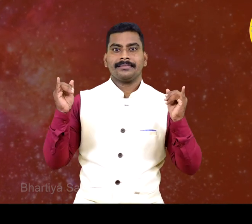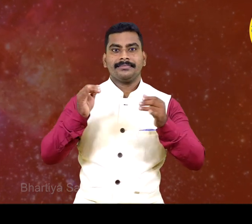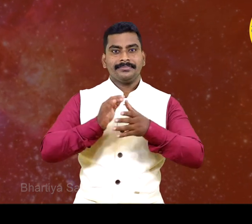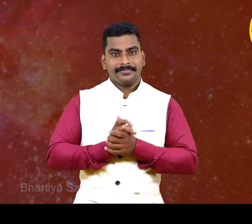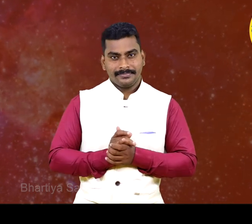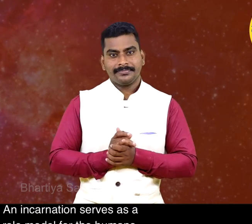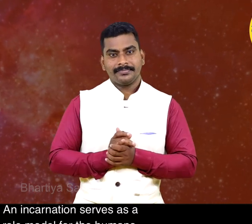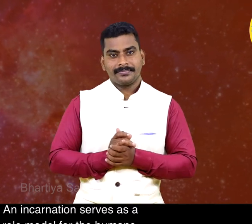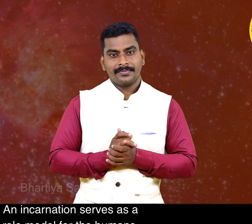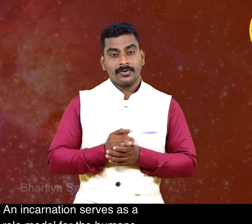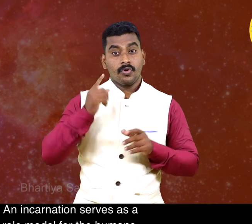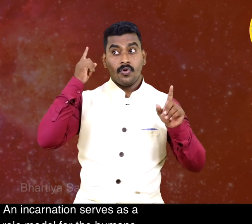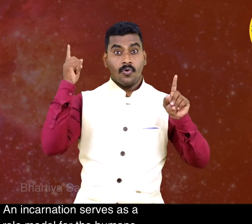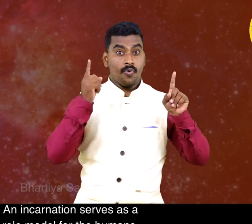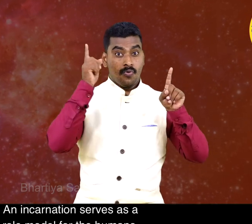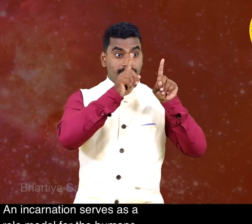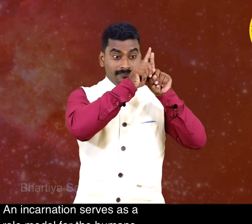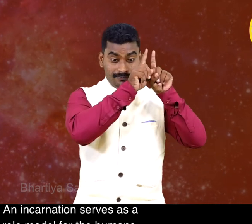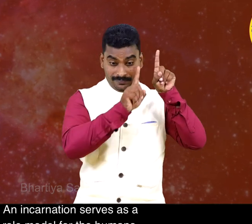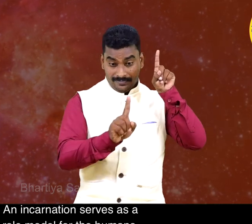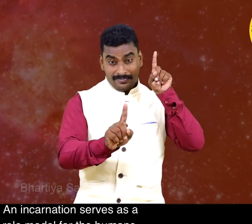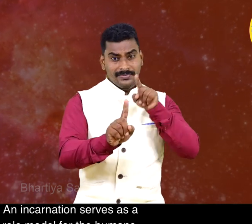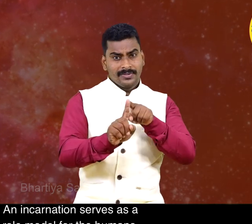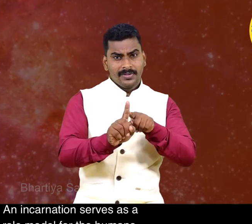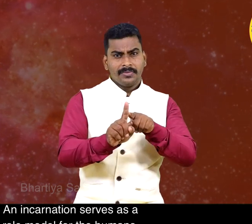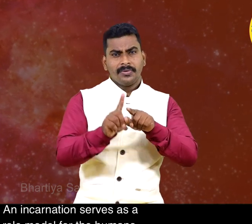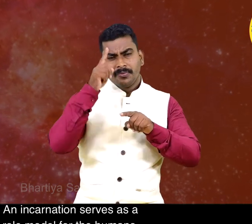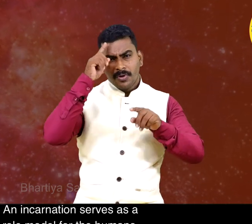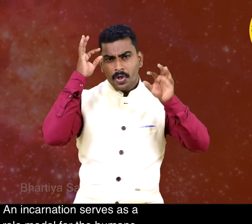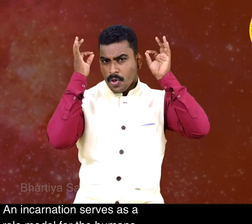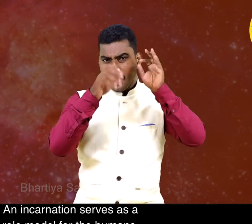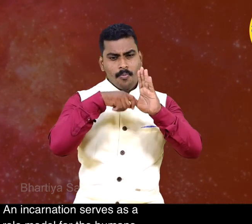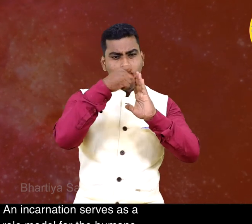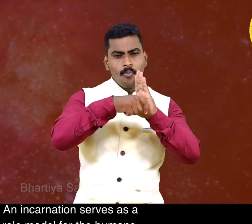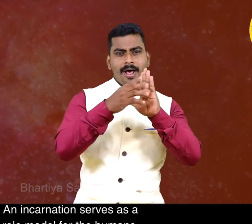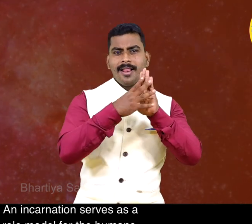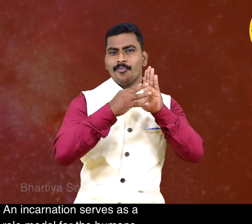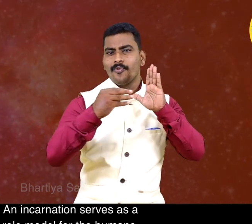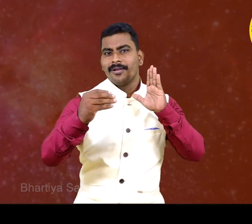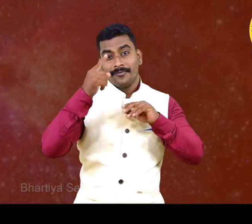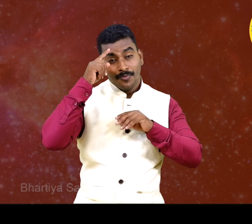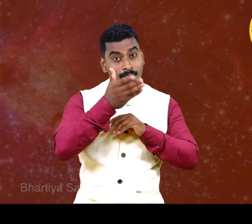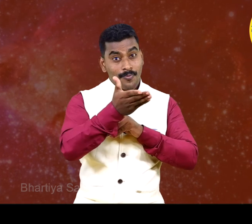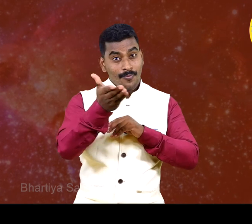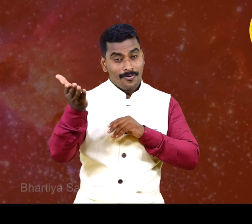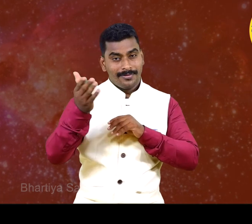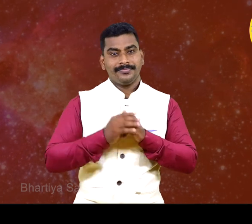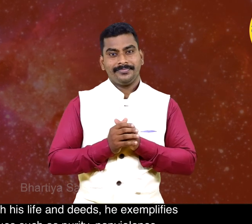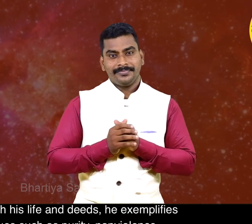An incarnation serves as a role model for the humans. Through